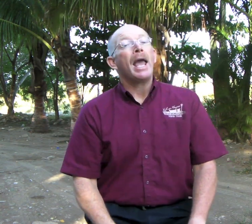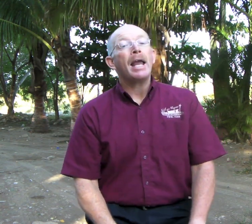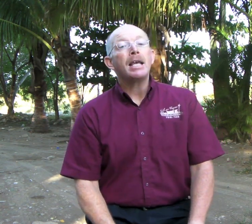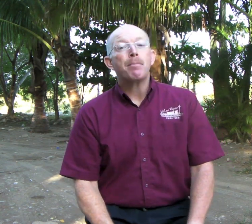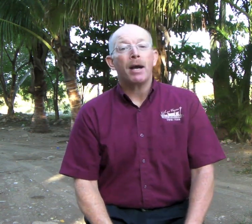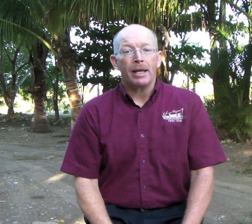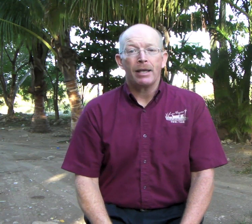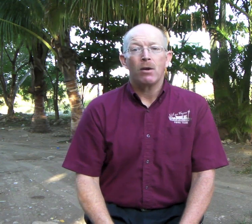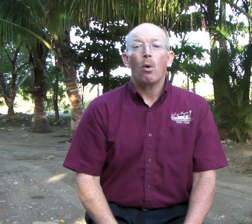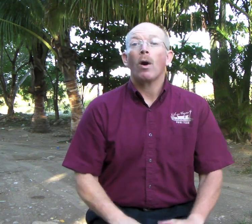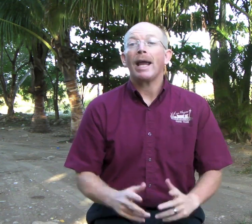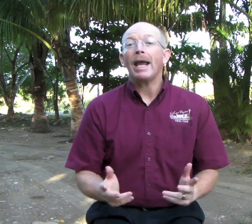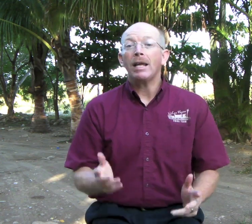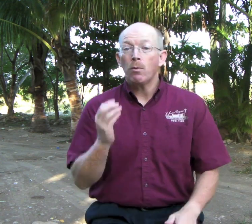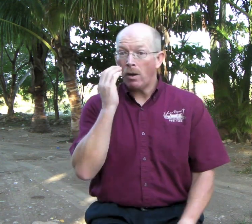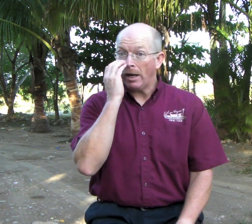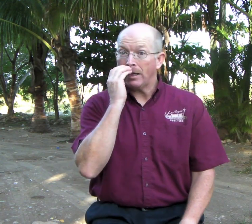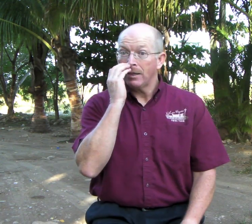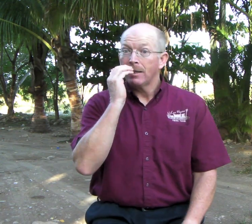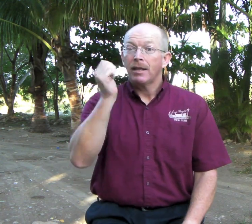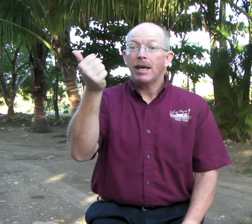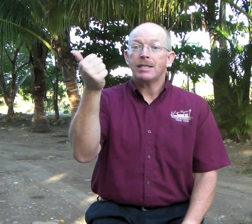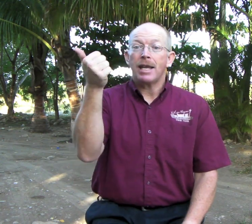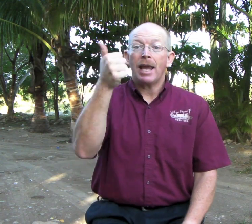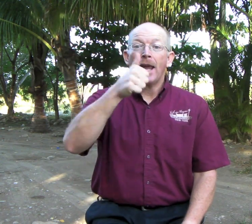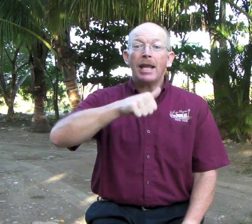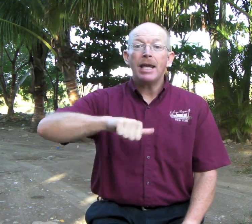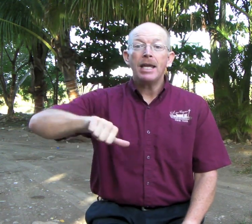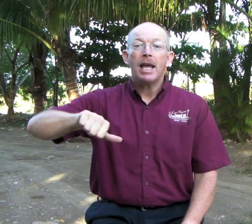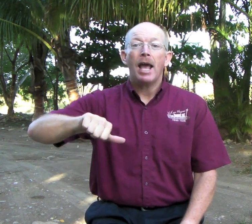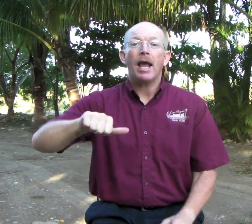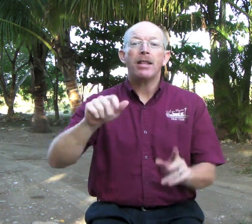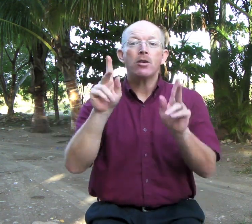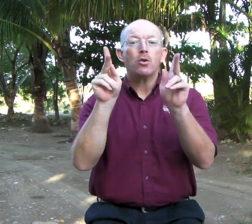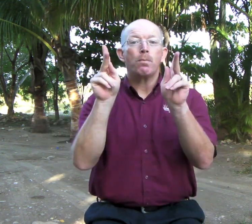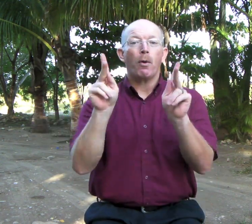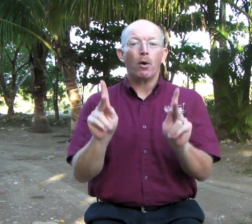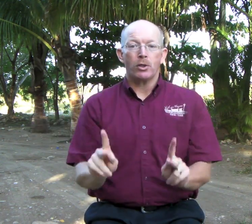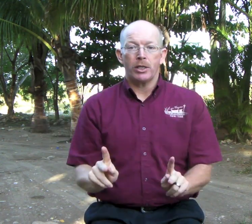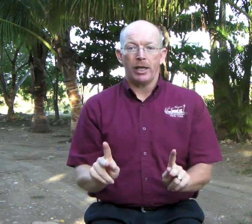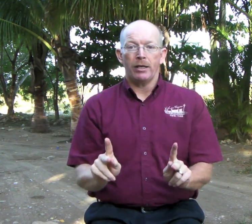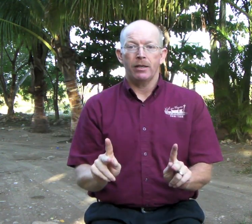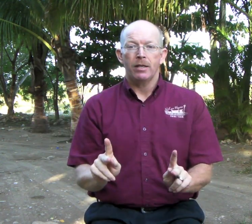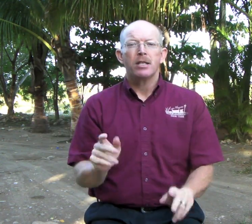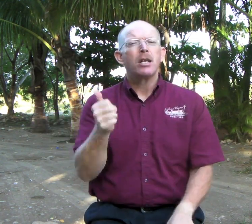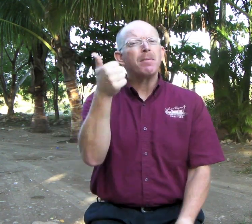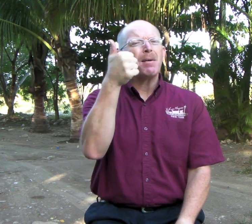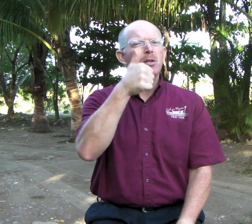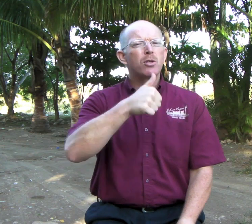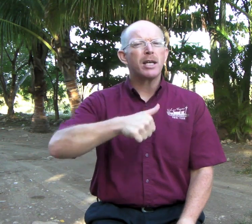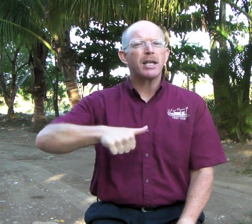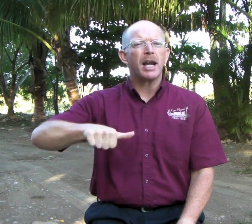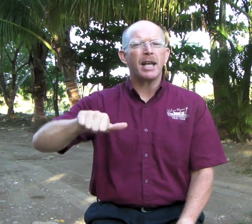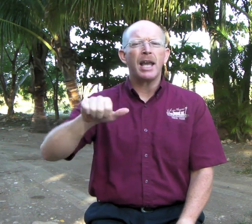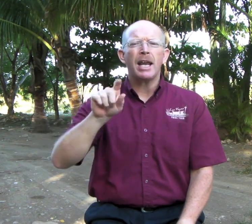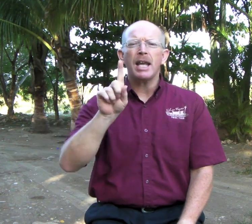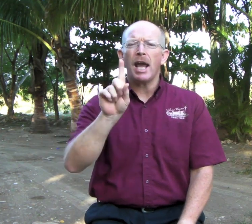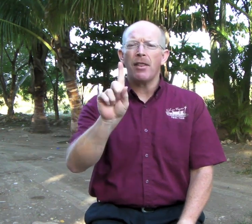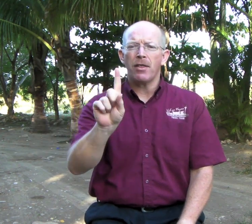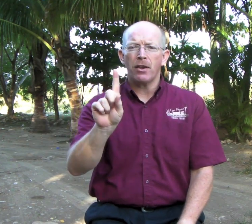Anybody or anyone. It's any and then you do person. Sometimes you'll see it done any and then the